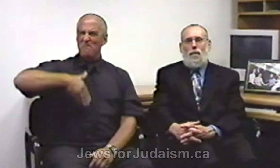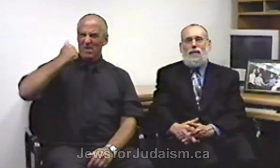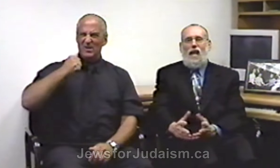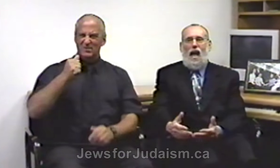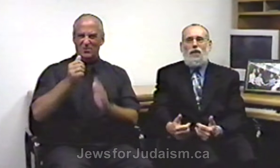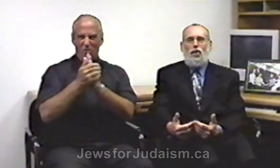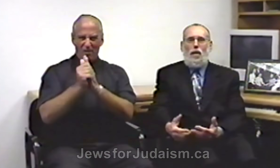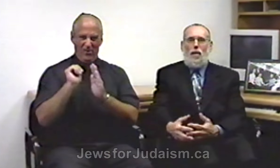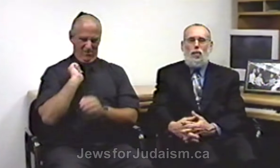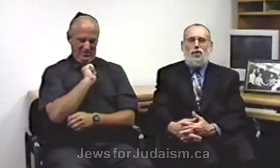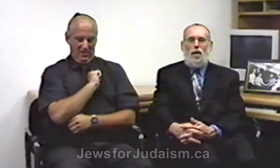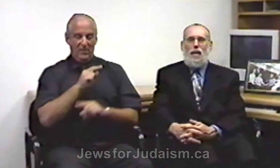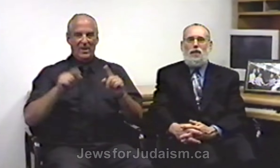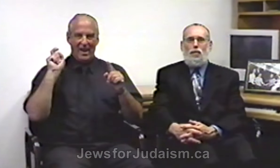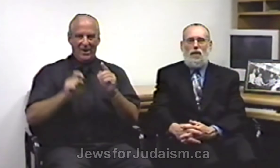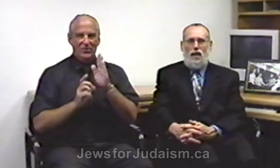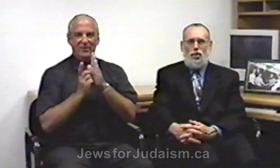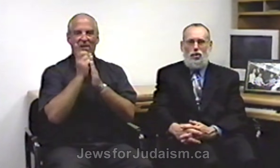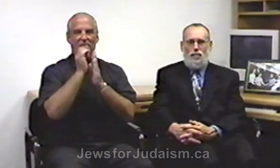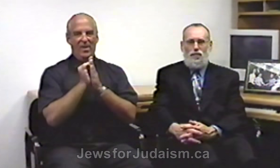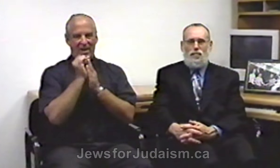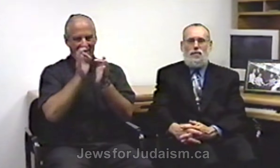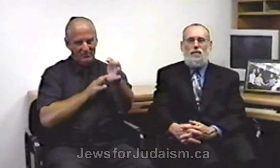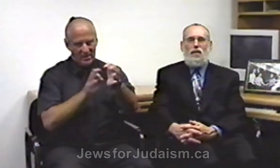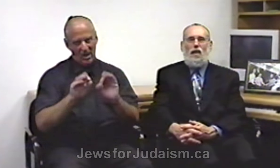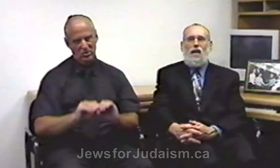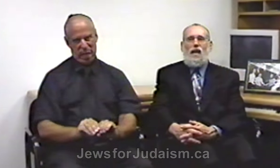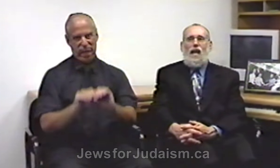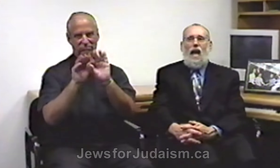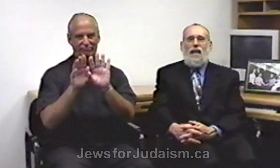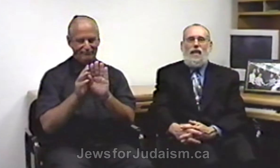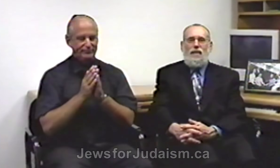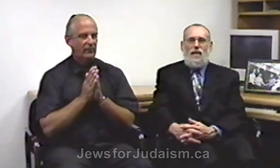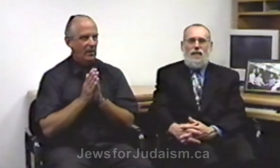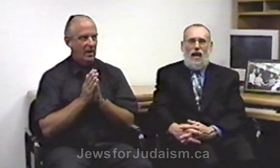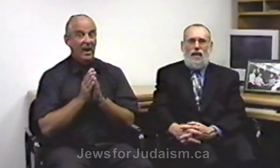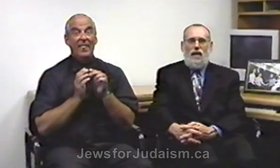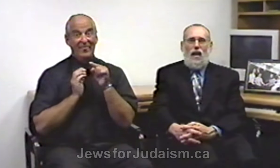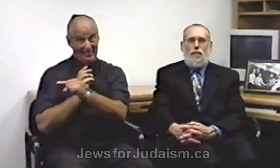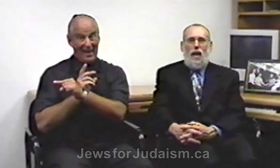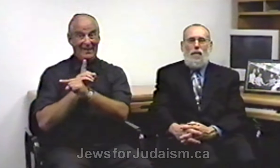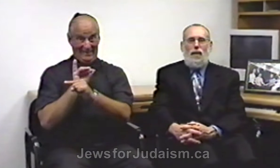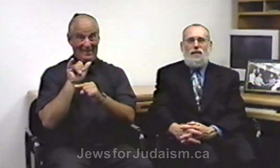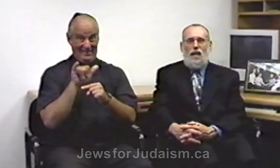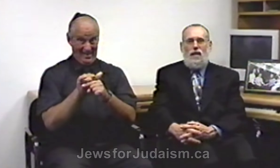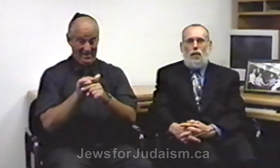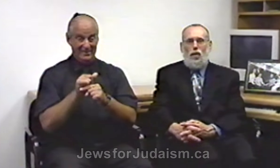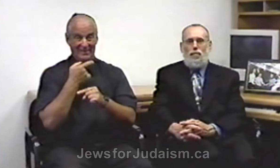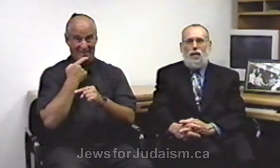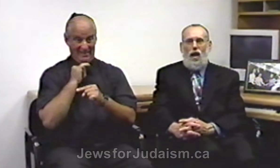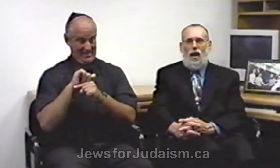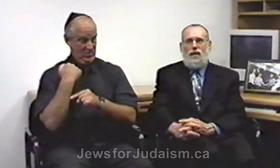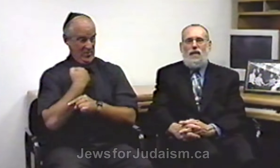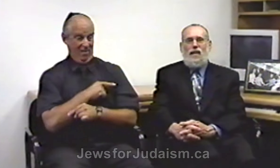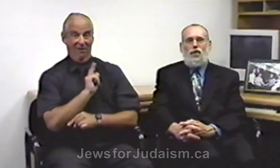But they had to come up with some explanation. And they did that, and by saying that we are blind, they